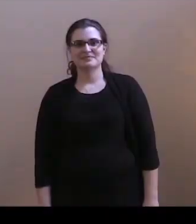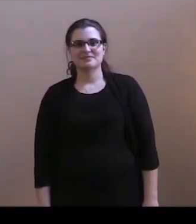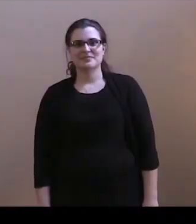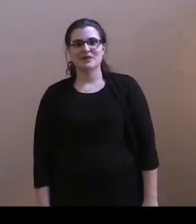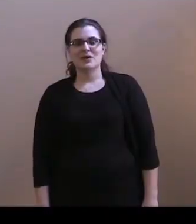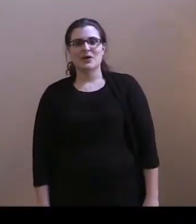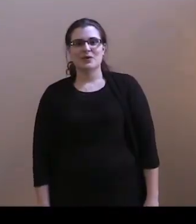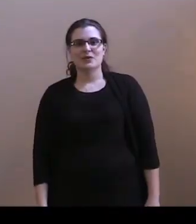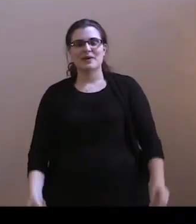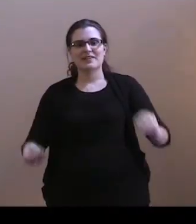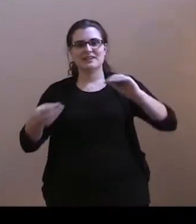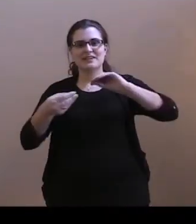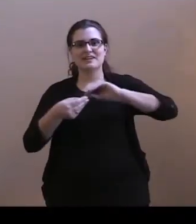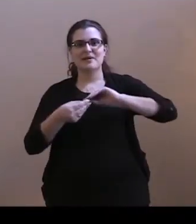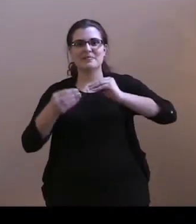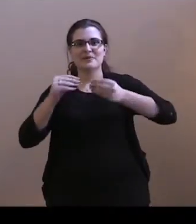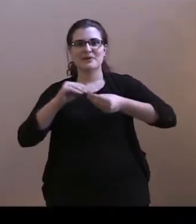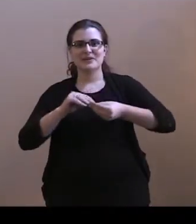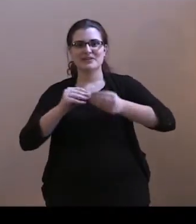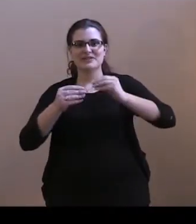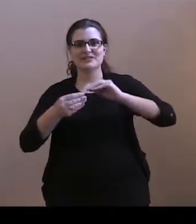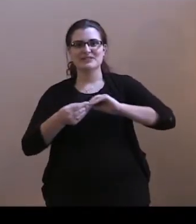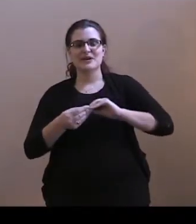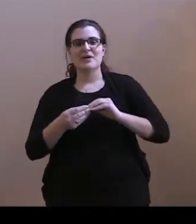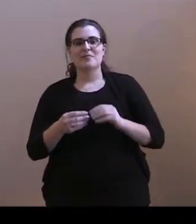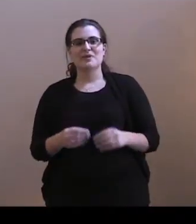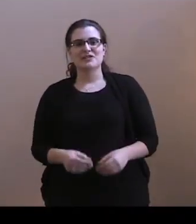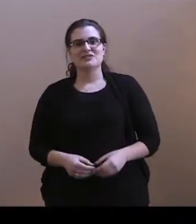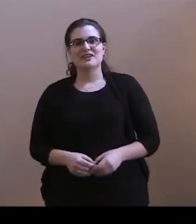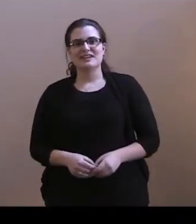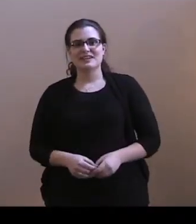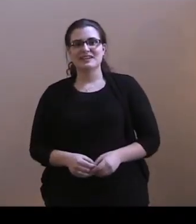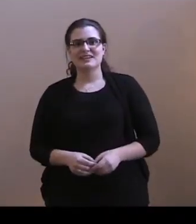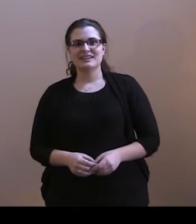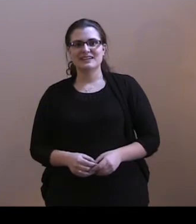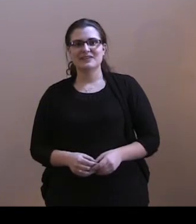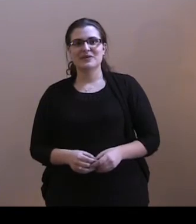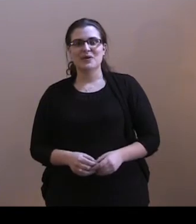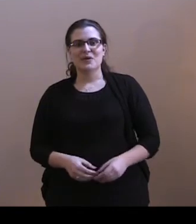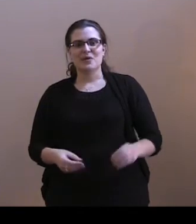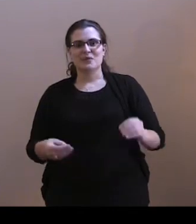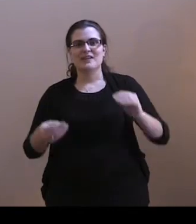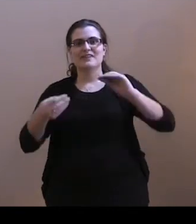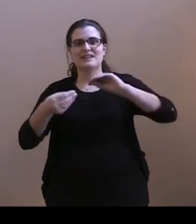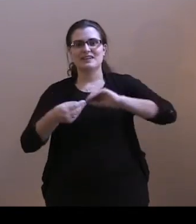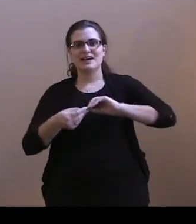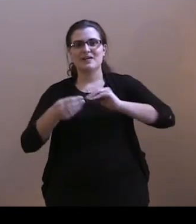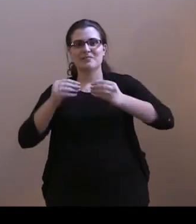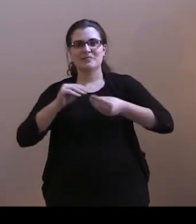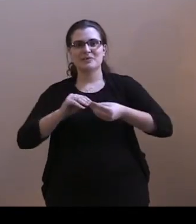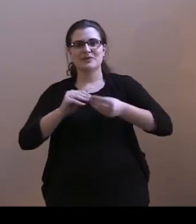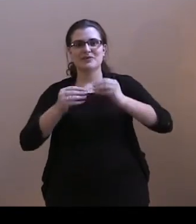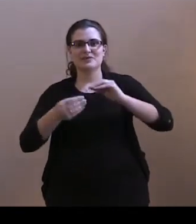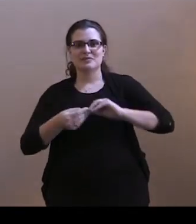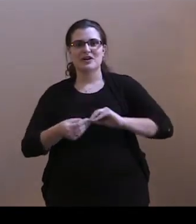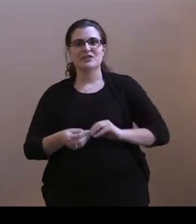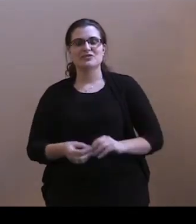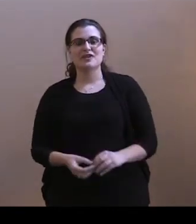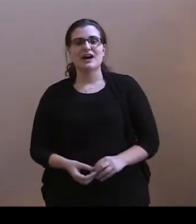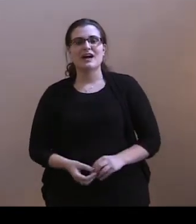When the numbers march right in, when the numbers march right